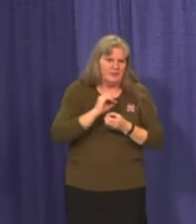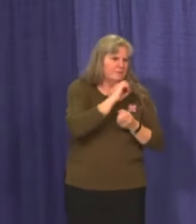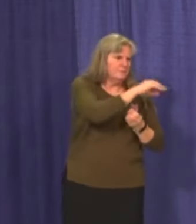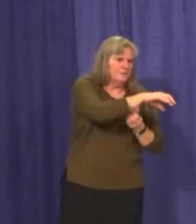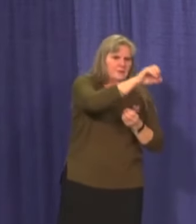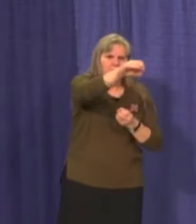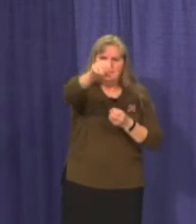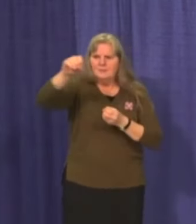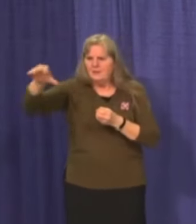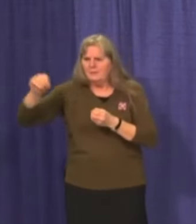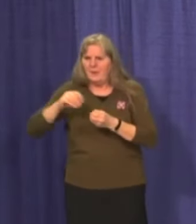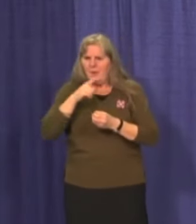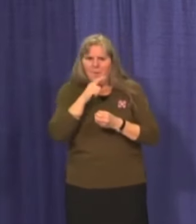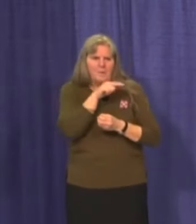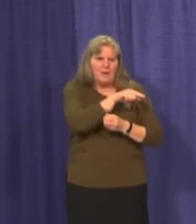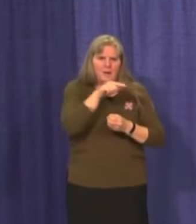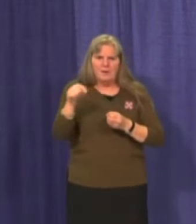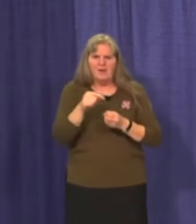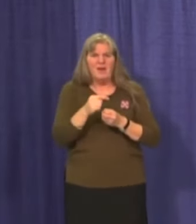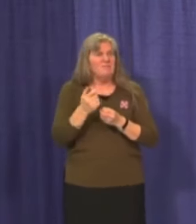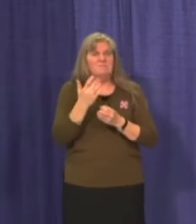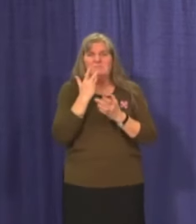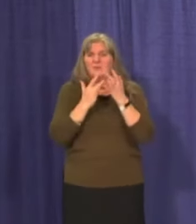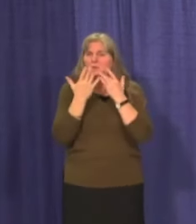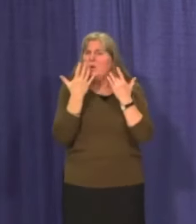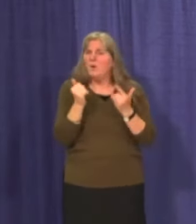attempting to minimize wastage of doses.